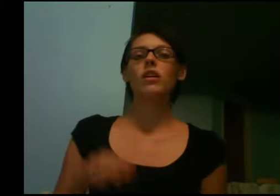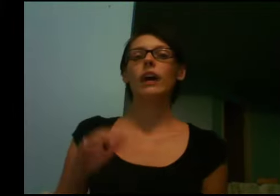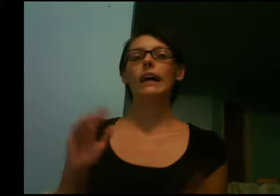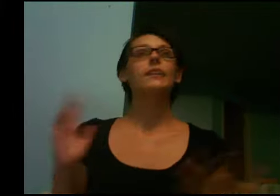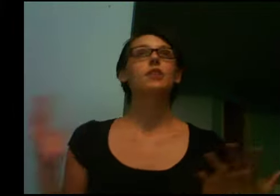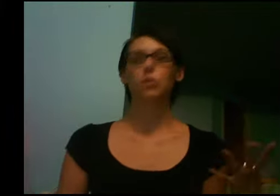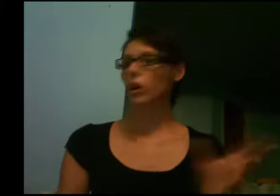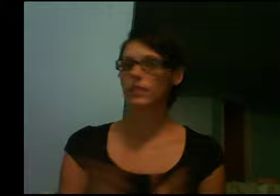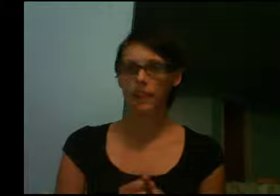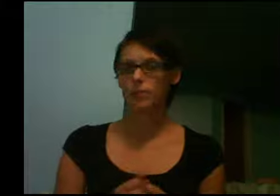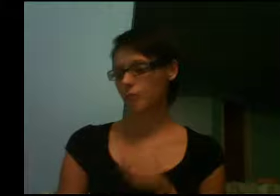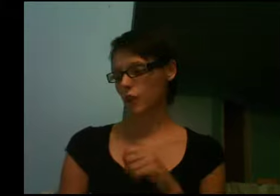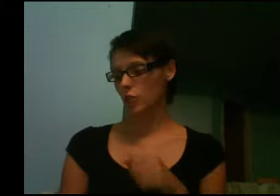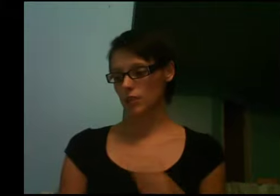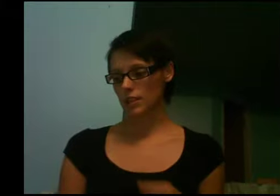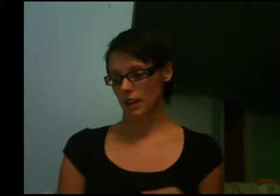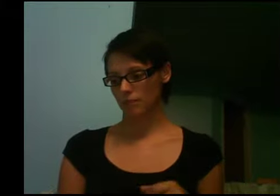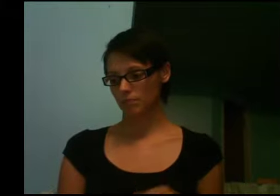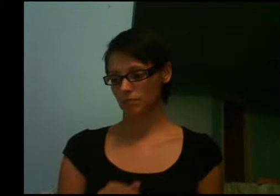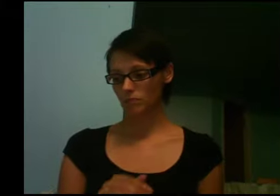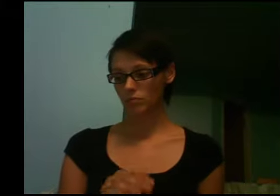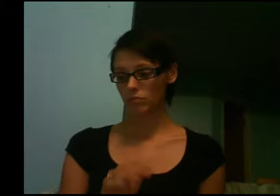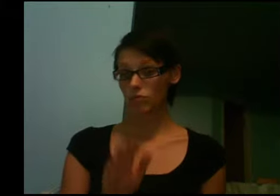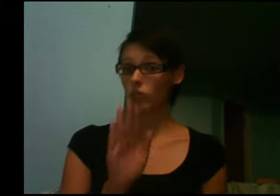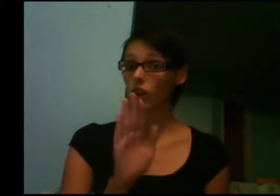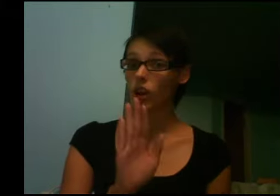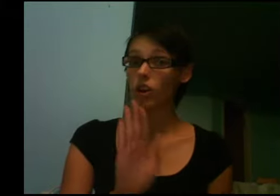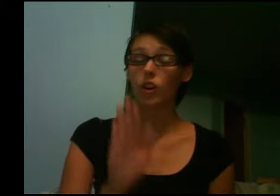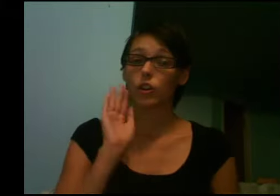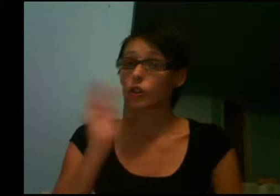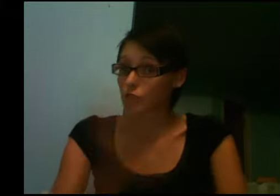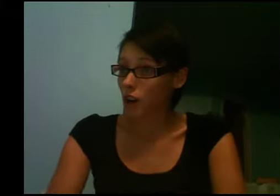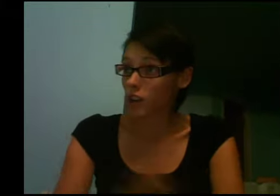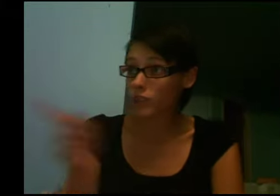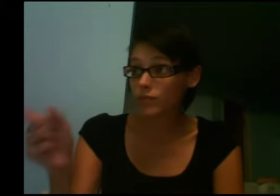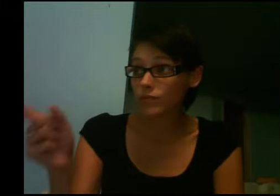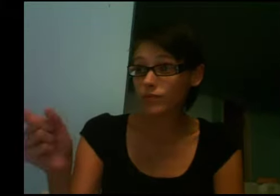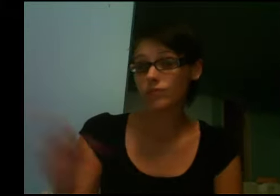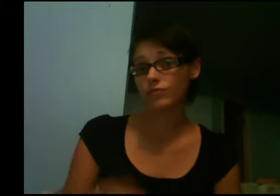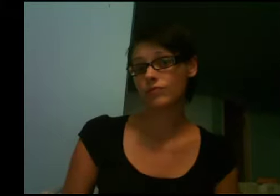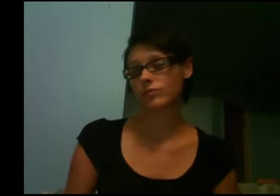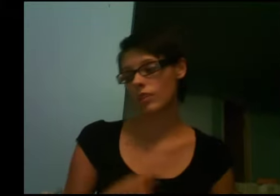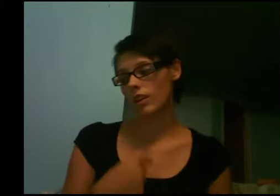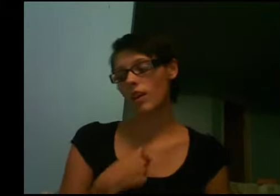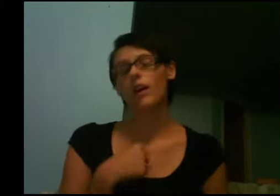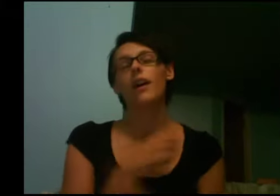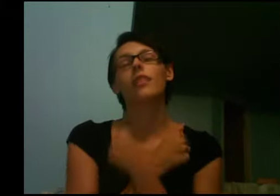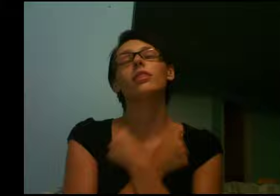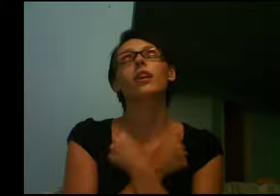So, all together, you will say, your daughter, I love.